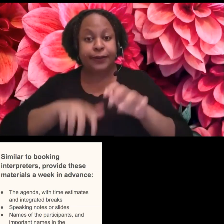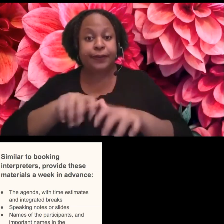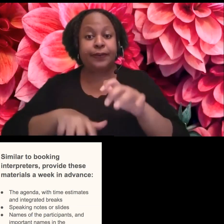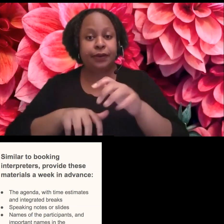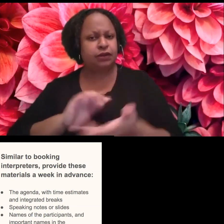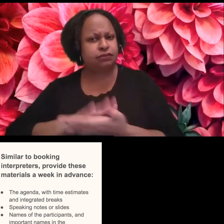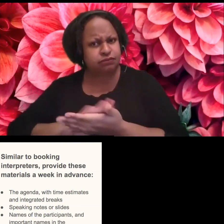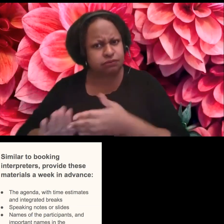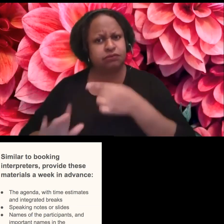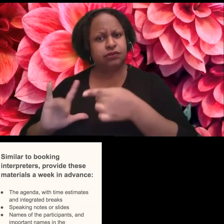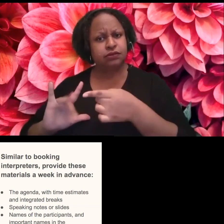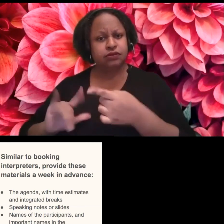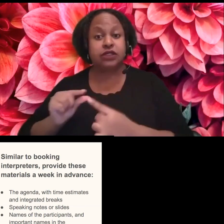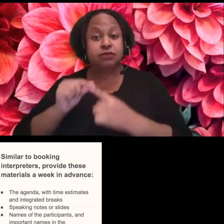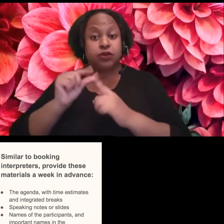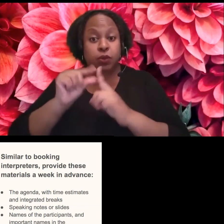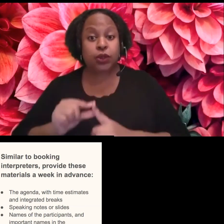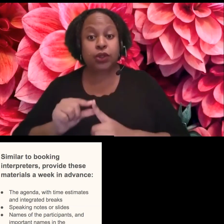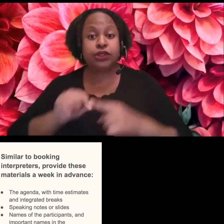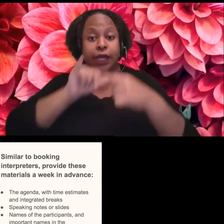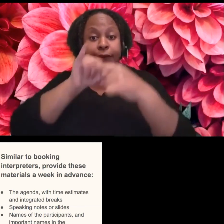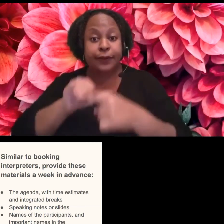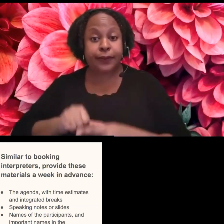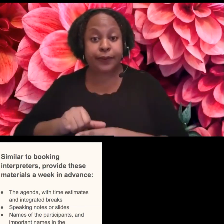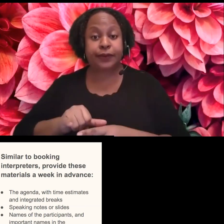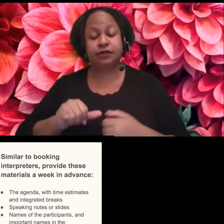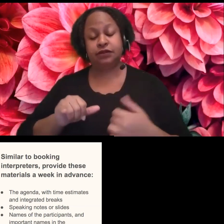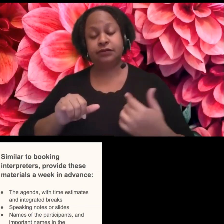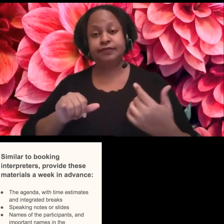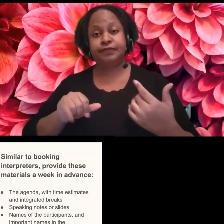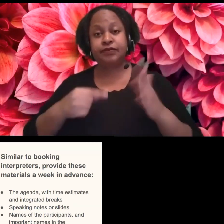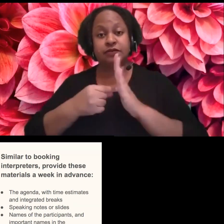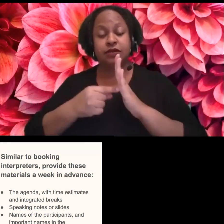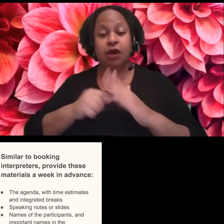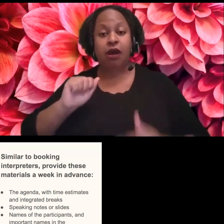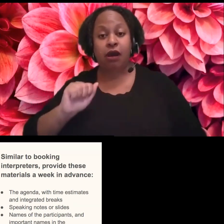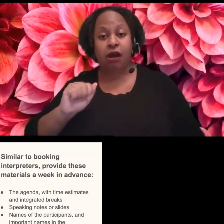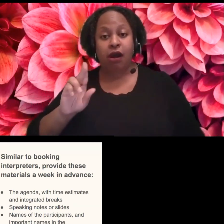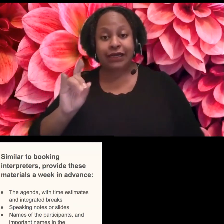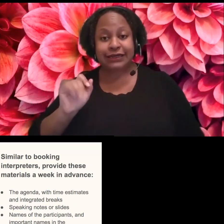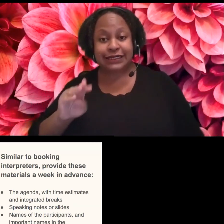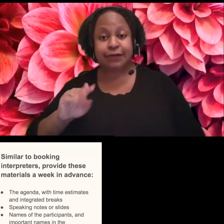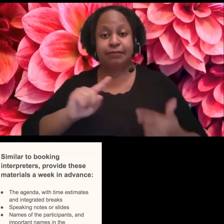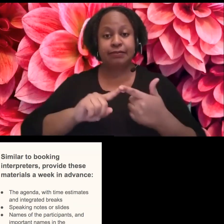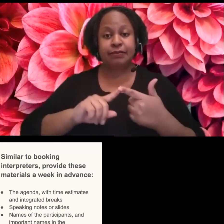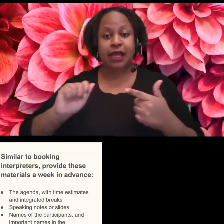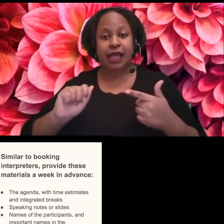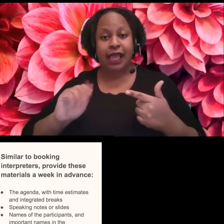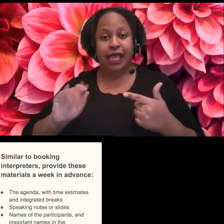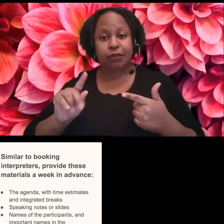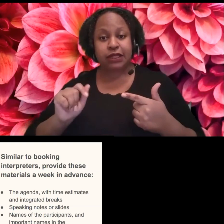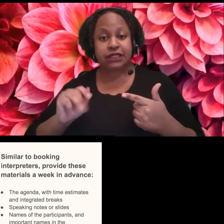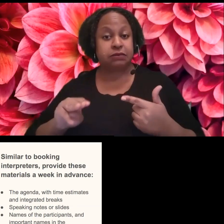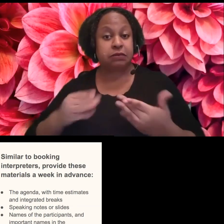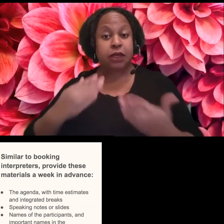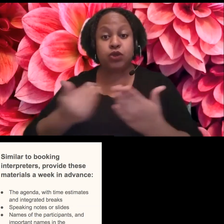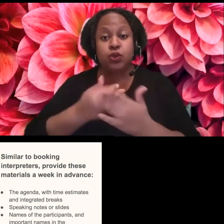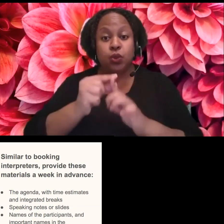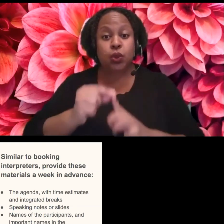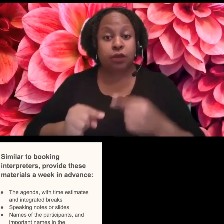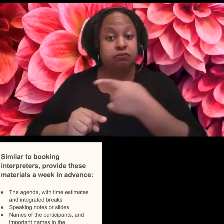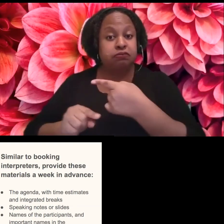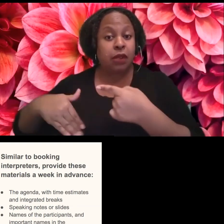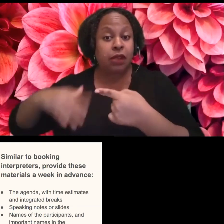also any specialized terminology, like, you know, like audism or ableism, like, you know, terms they may not have heard before,